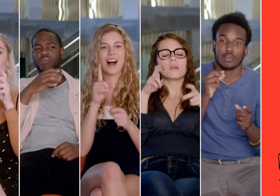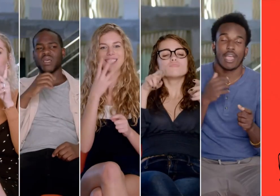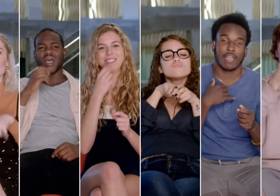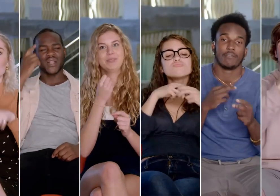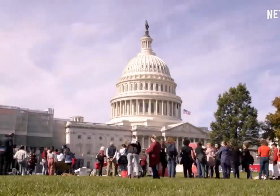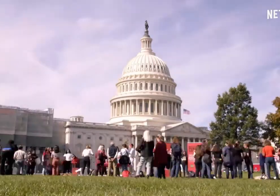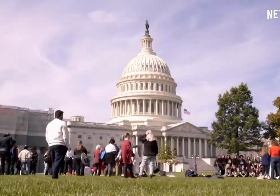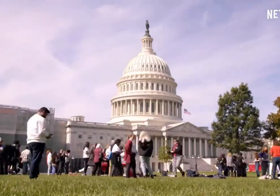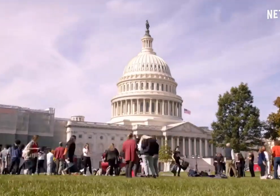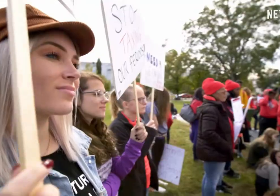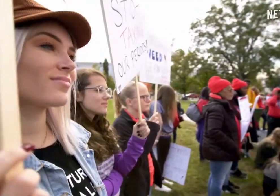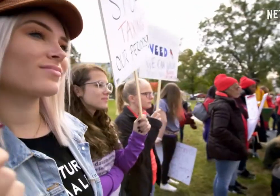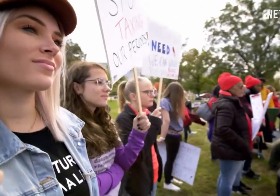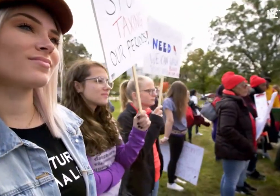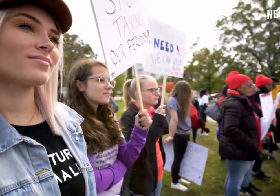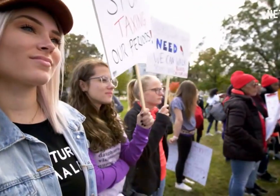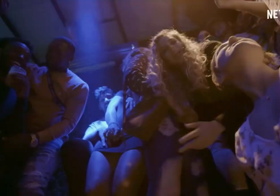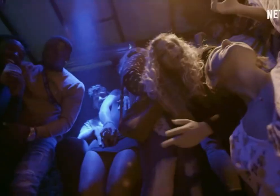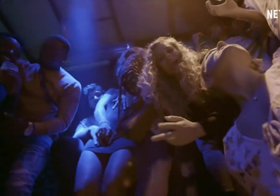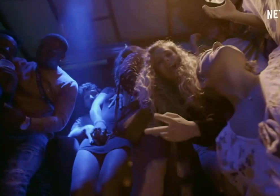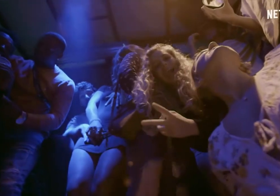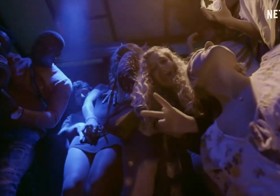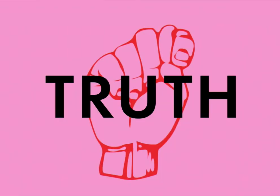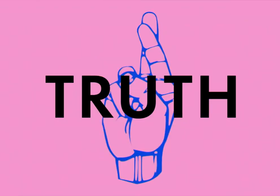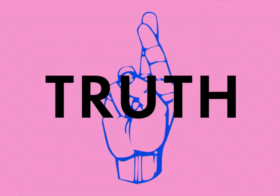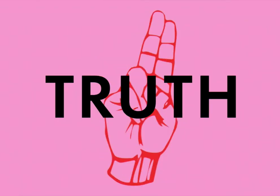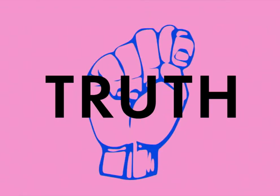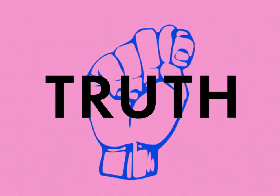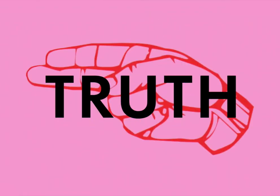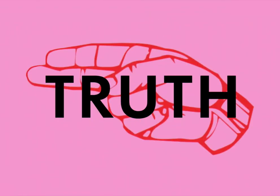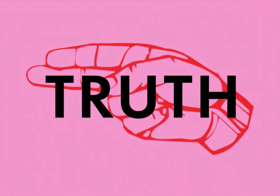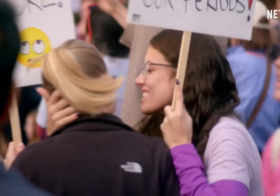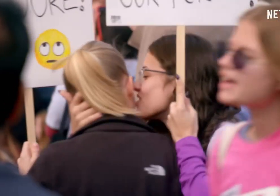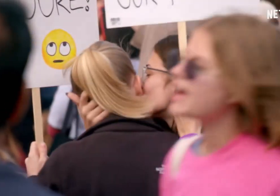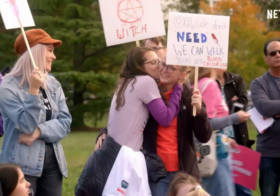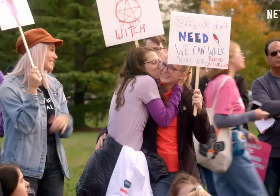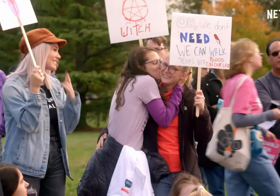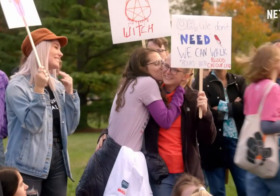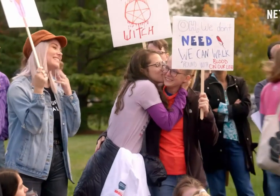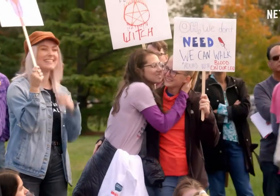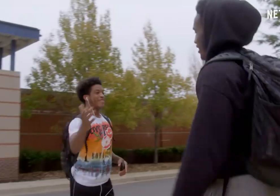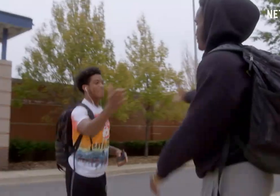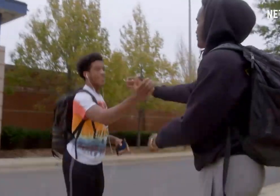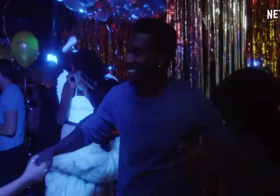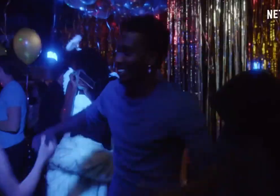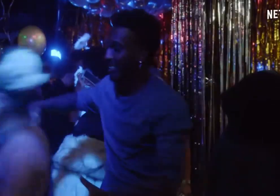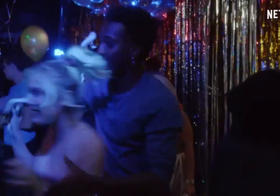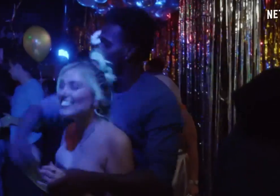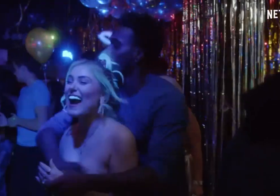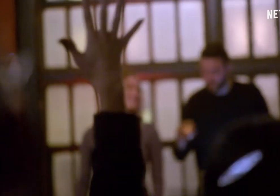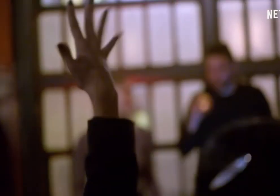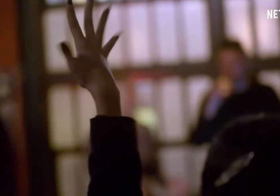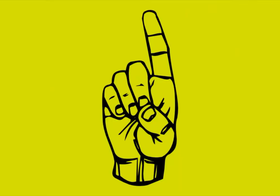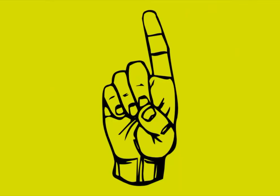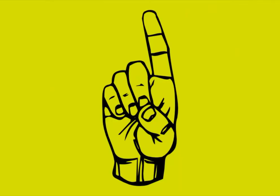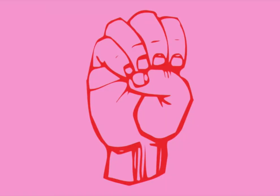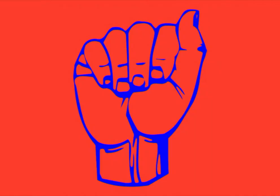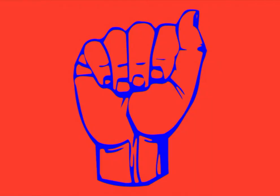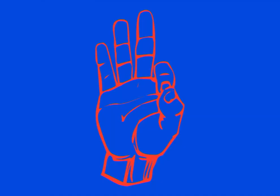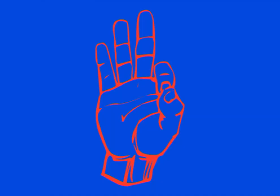activism, and discovering sexual identities while navigating college in a world not always designed for the deaf.